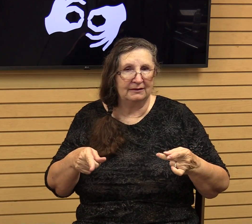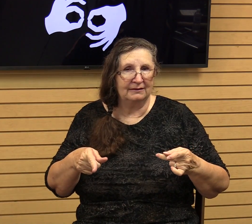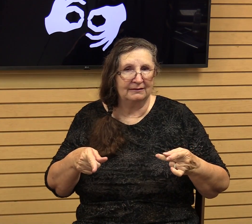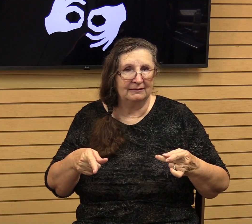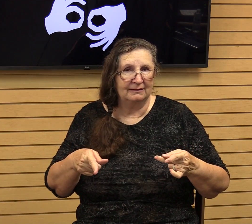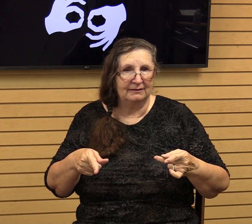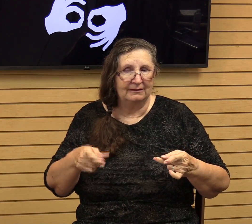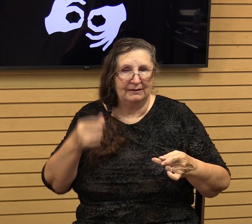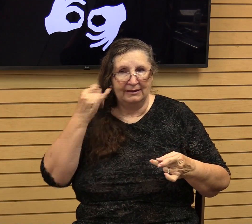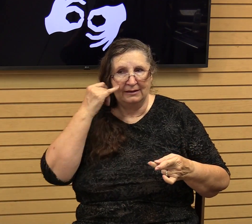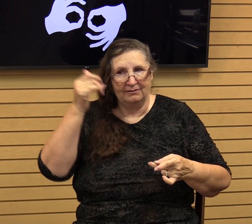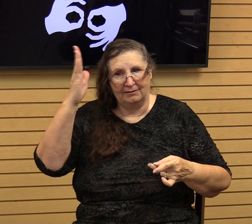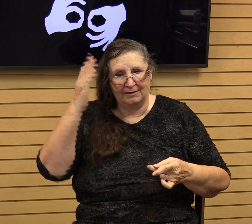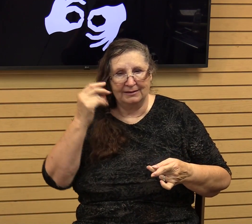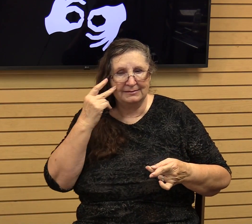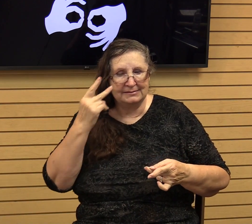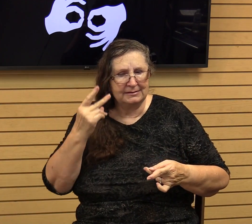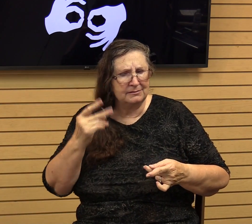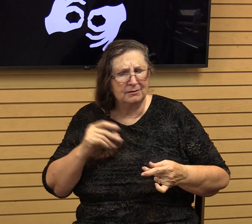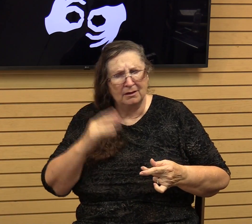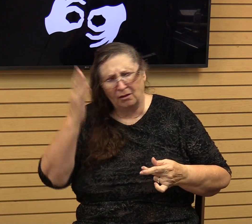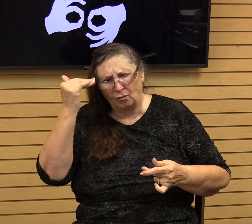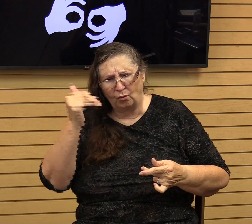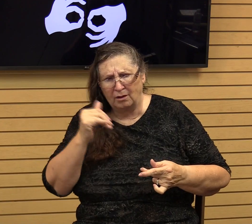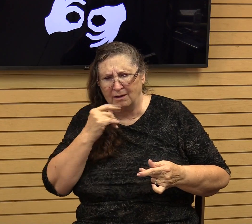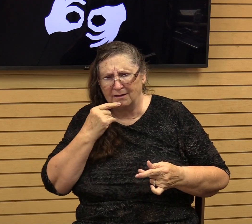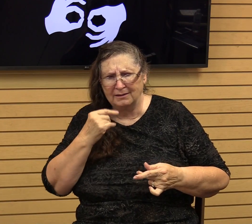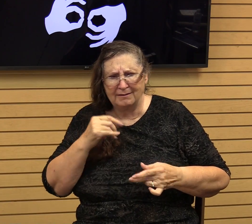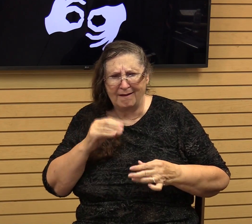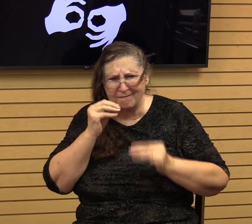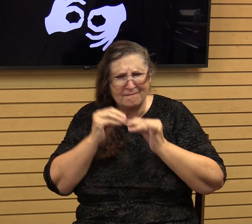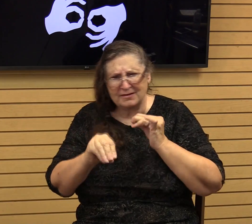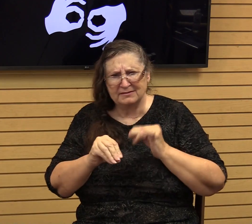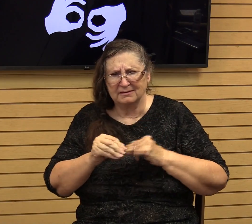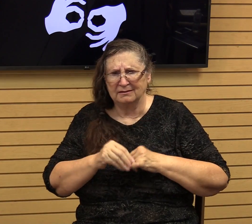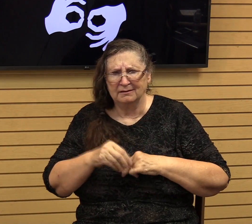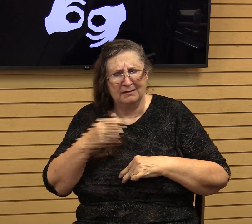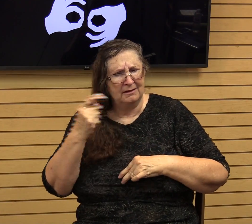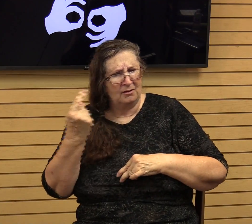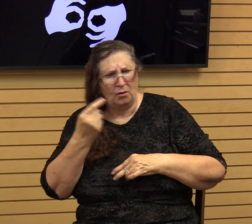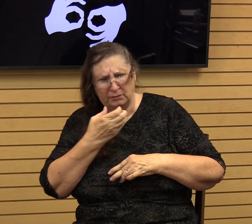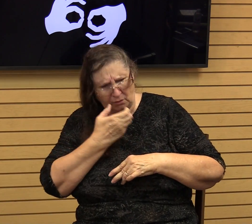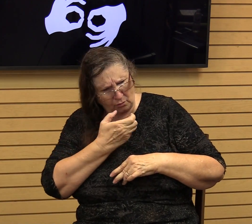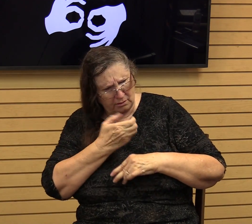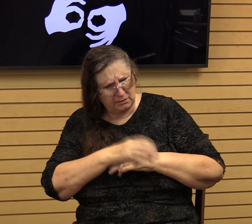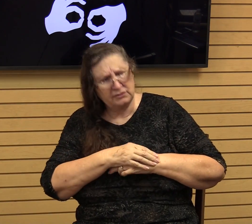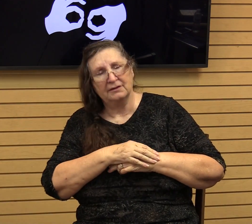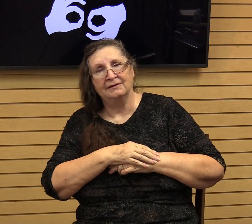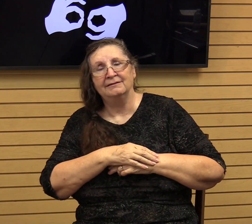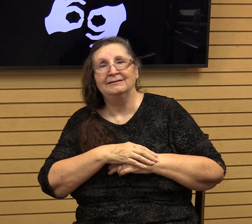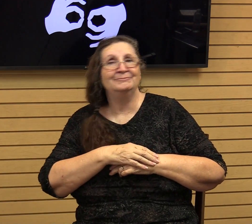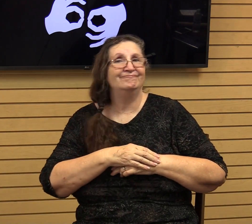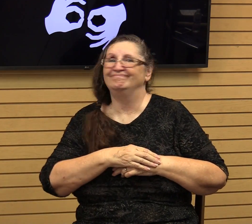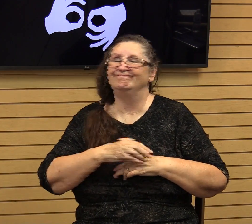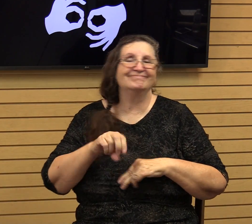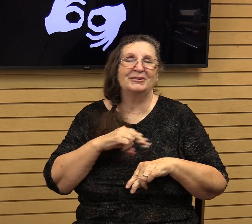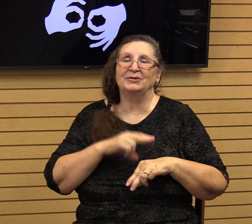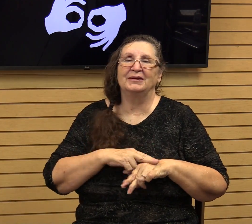I mean, if God sees it, then why isn't he doing anything about it? Is God just sitting there watching? Well, of course not. God's at work,